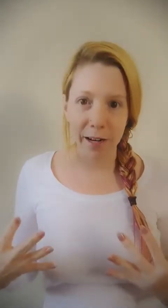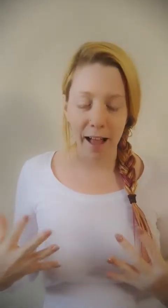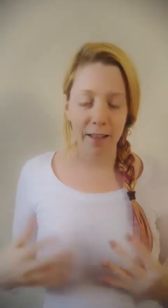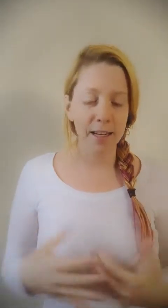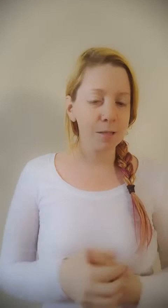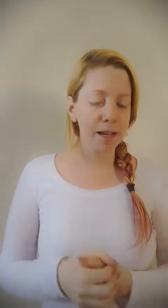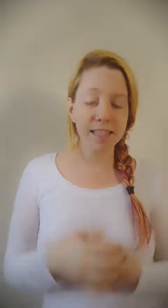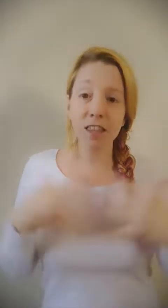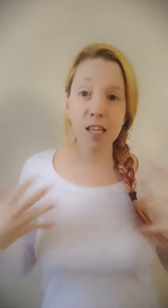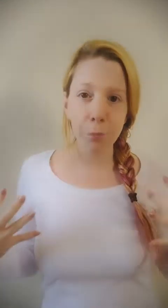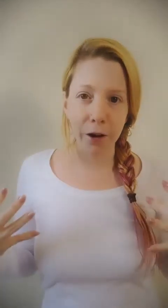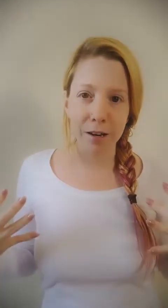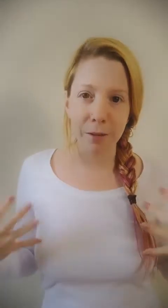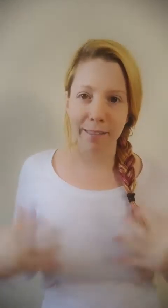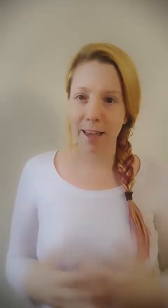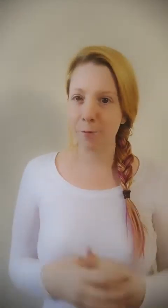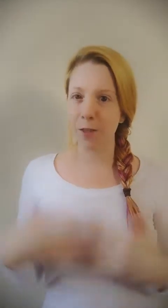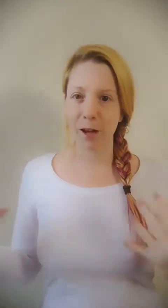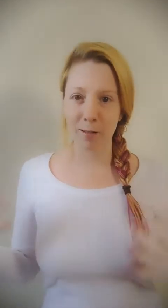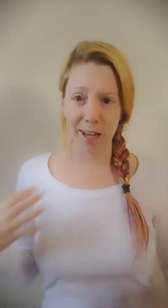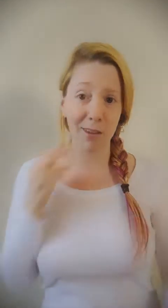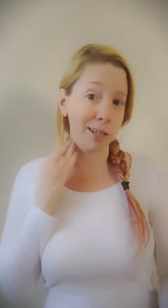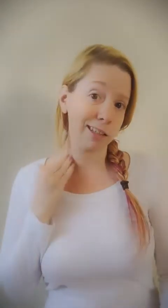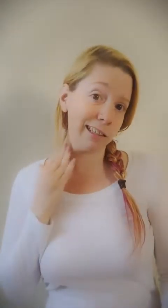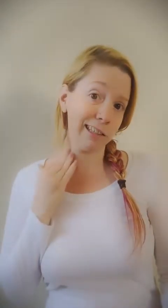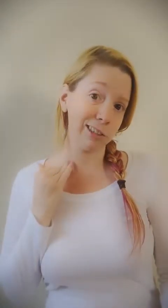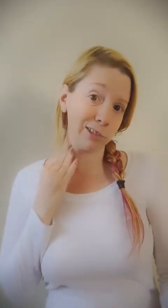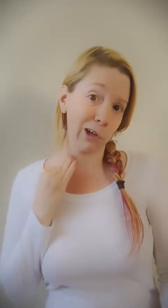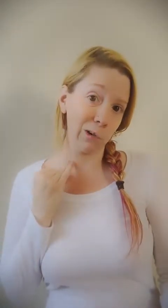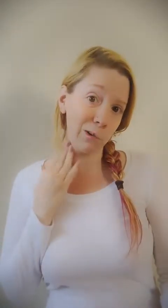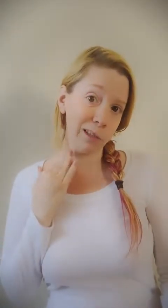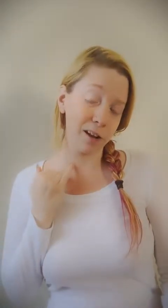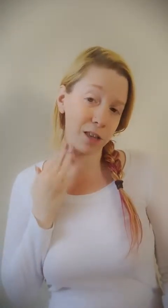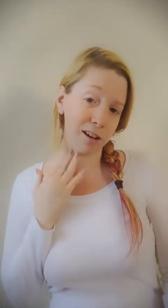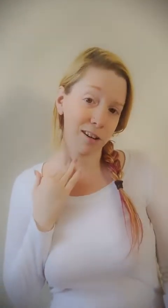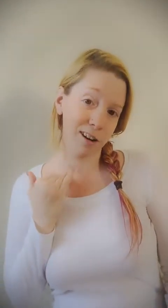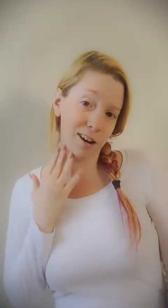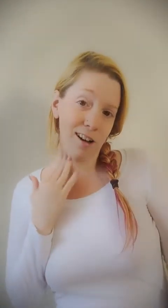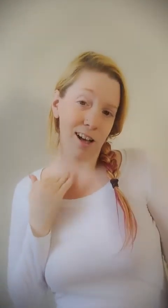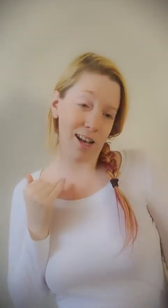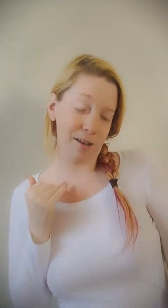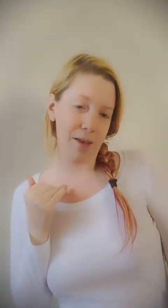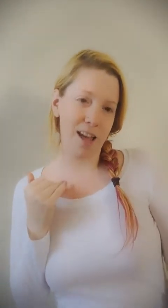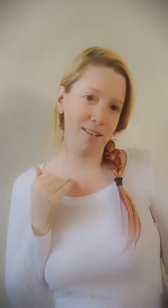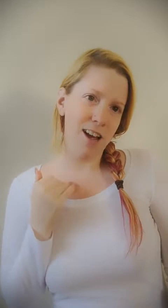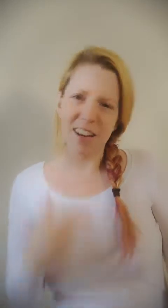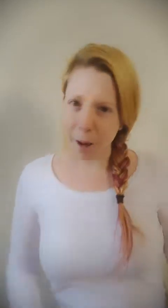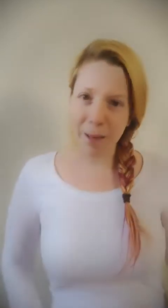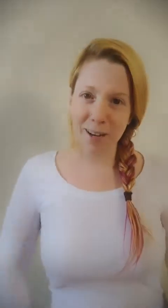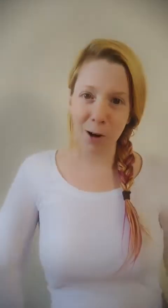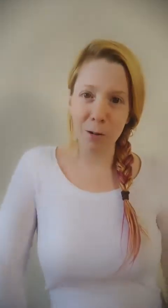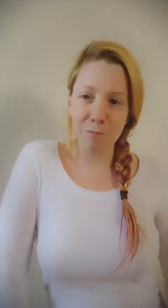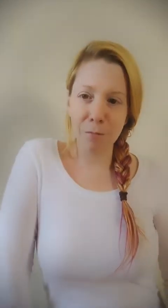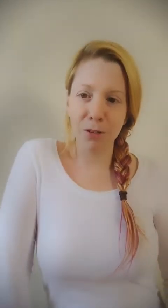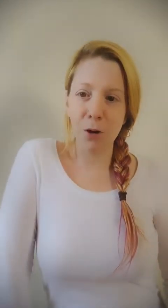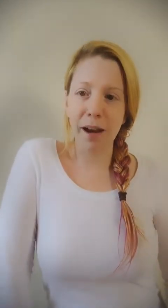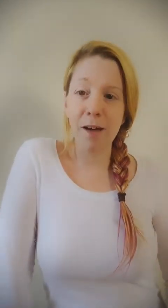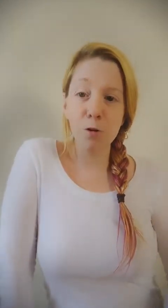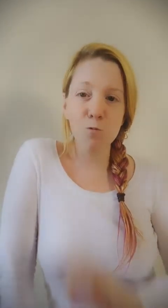realities. Because at this point in my life, I look outside, I'm like, it is cold out there. And not many people know, but I have a